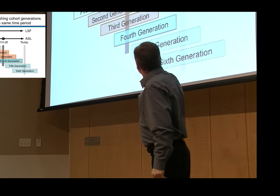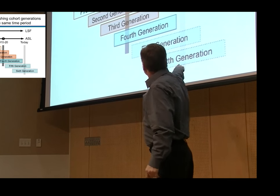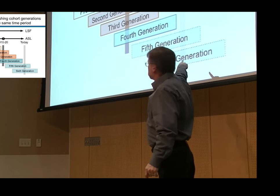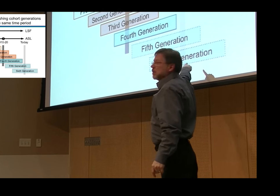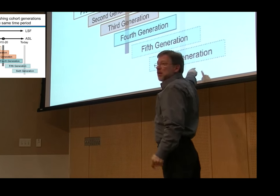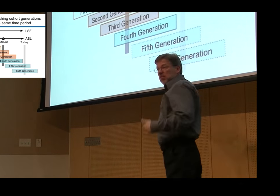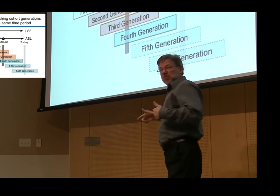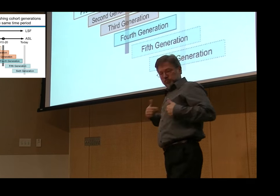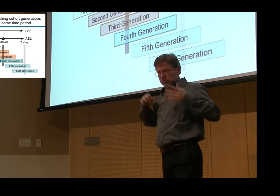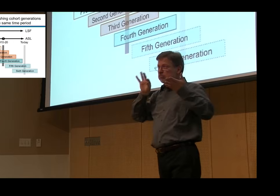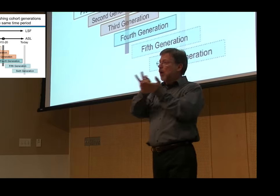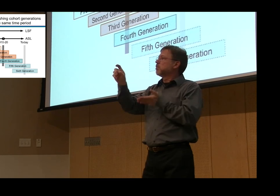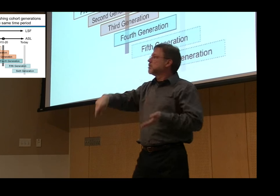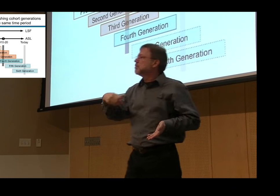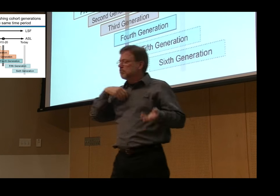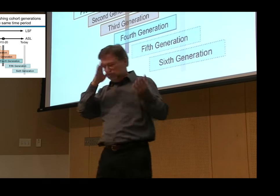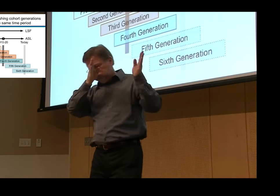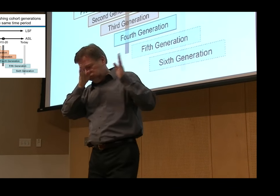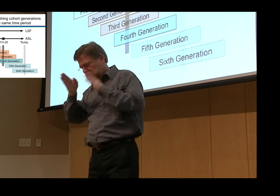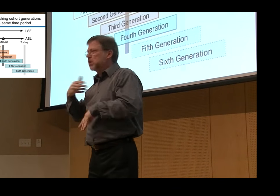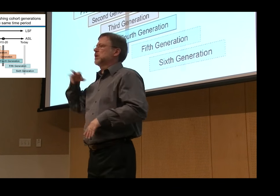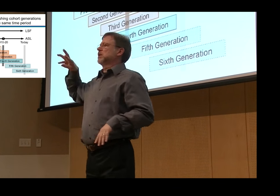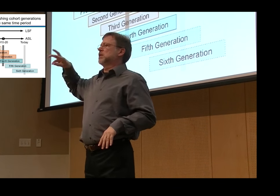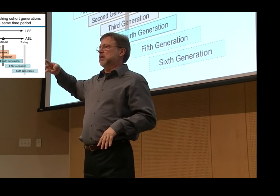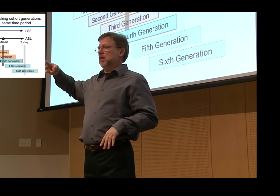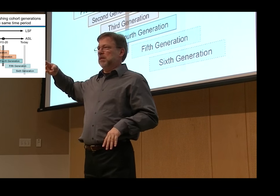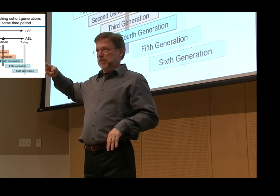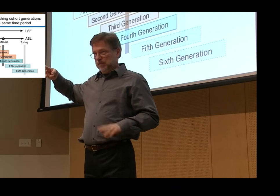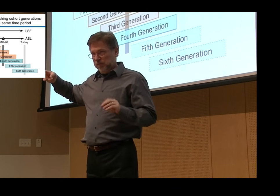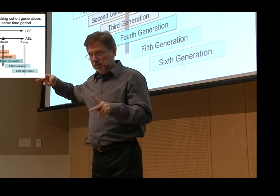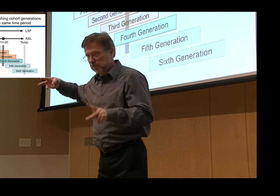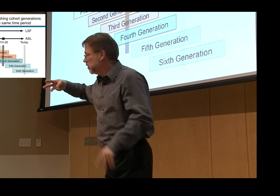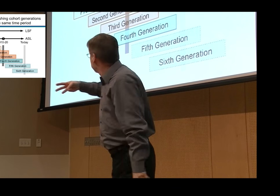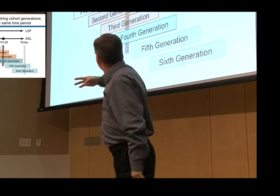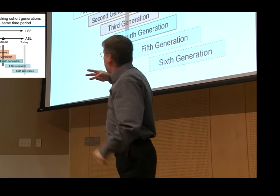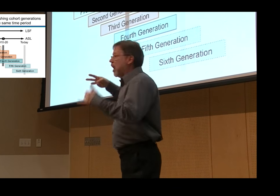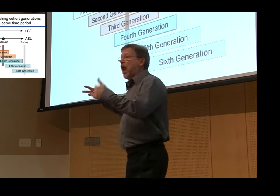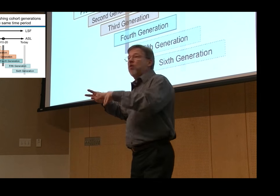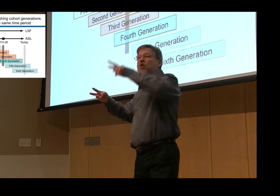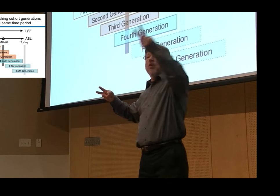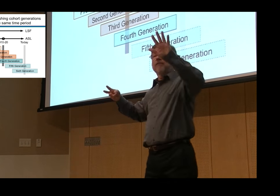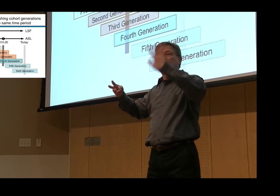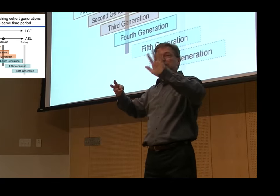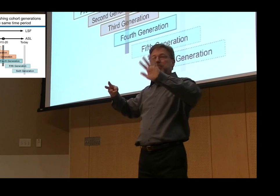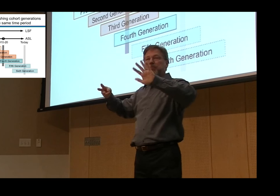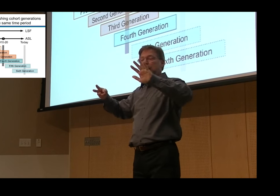The generation, I am a member of the sixth generation, gotta count me, of course. If you look at the generational